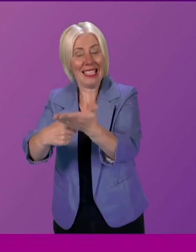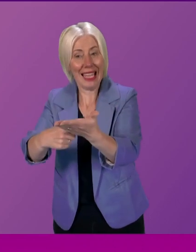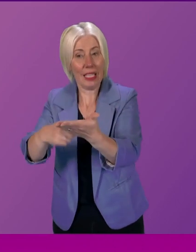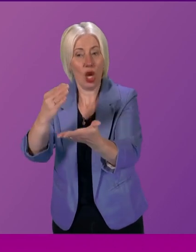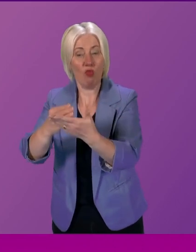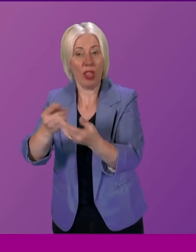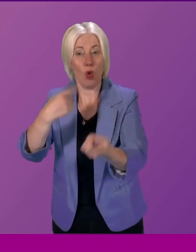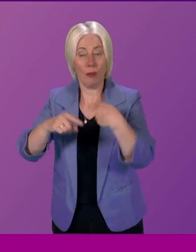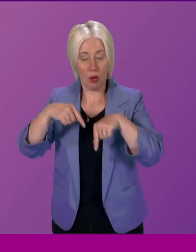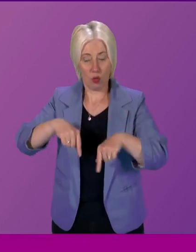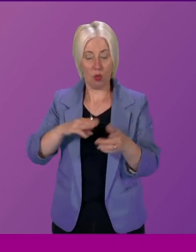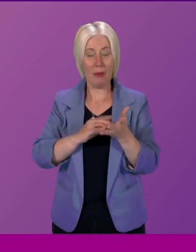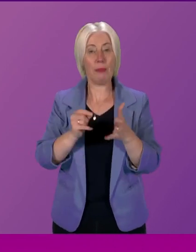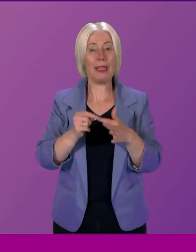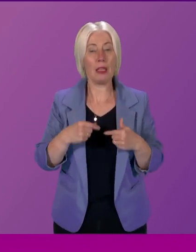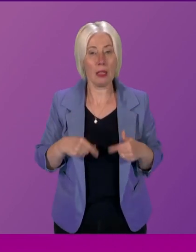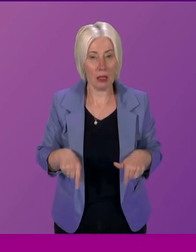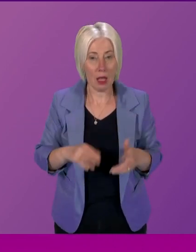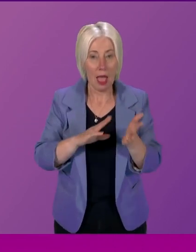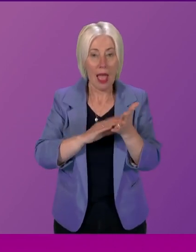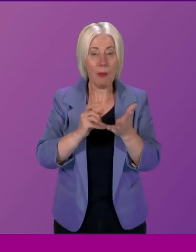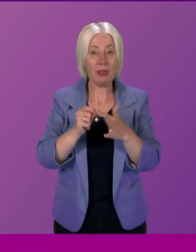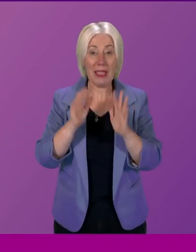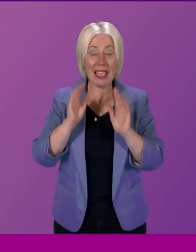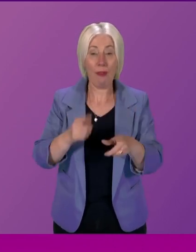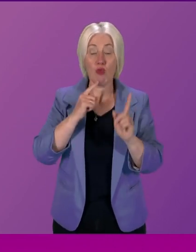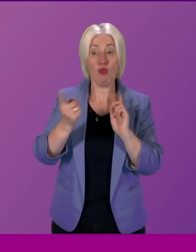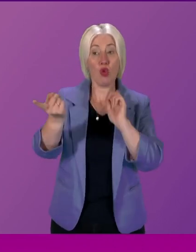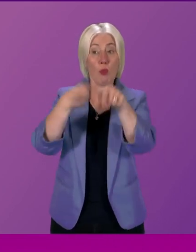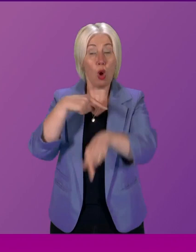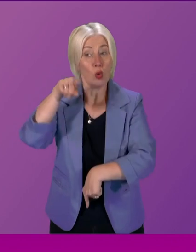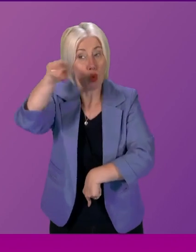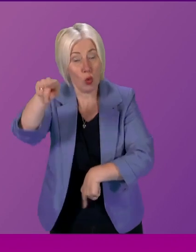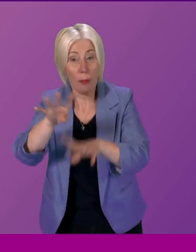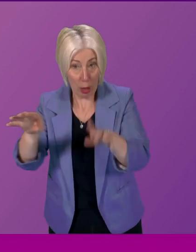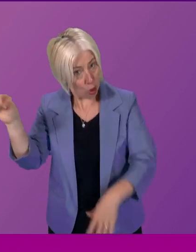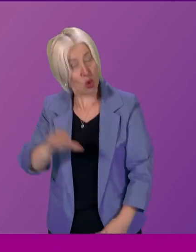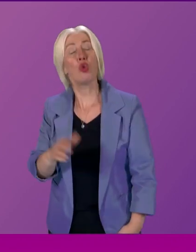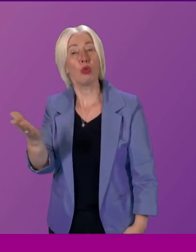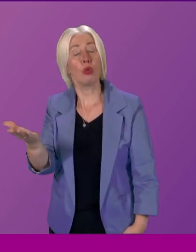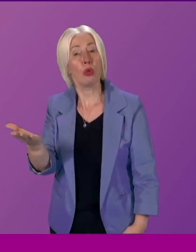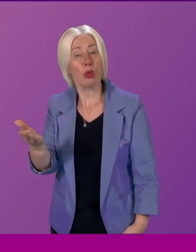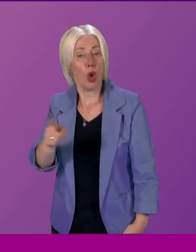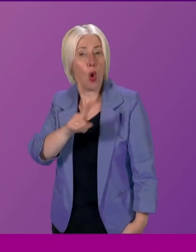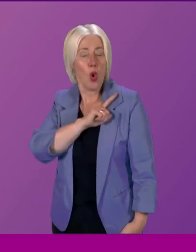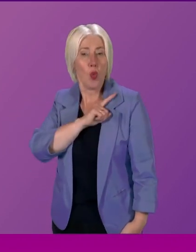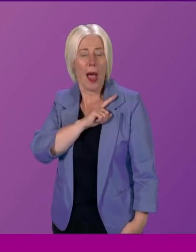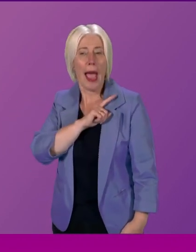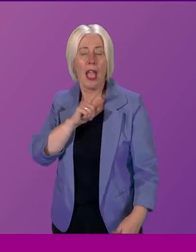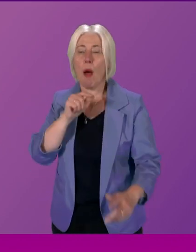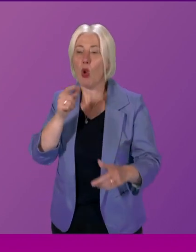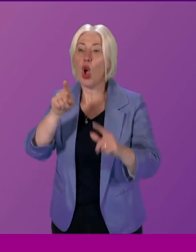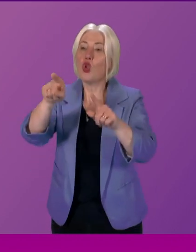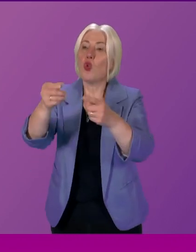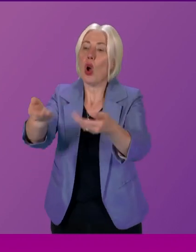MSPs and the MSPs have to answer to that panel and they should answer to that panel why they are not taking an idea forward